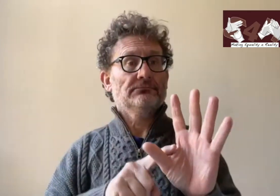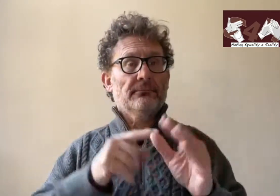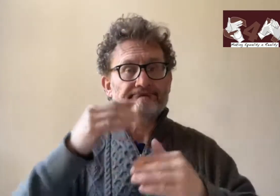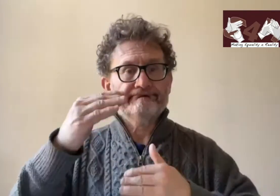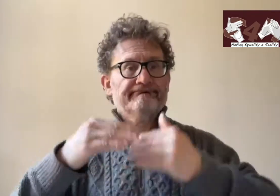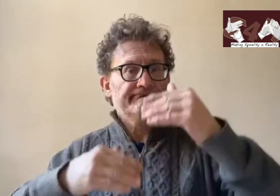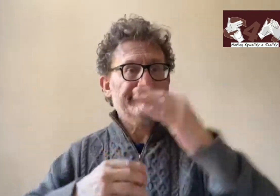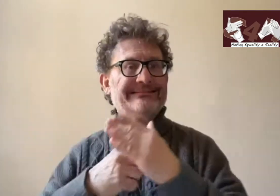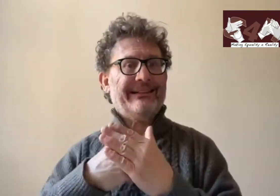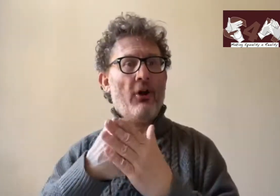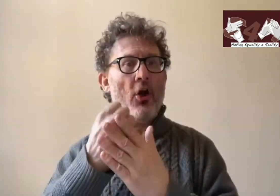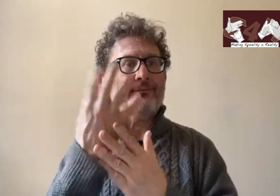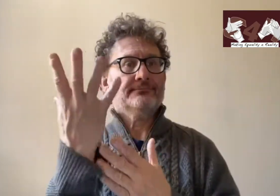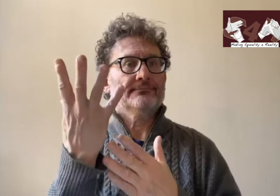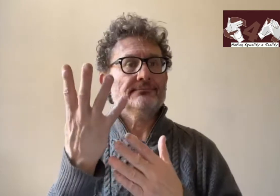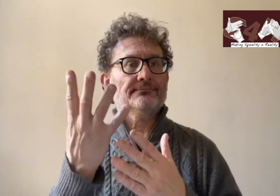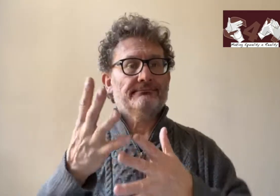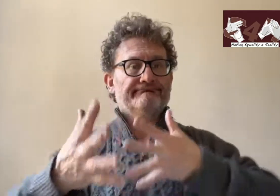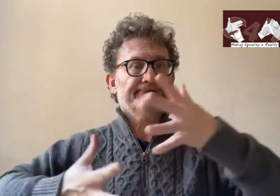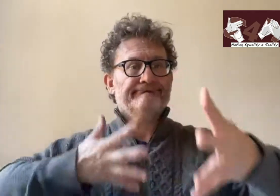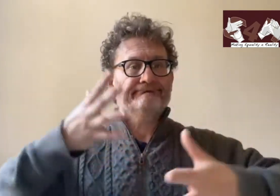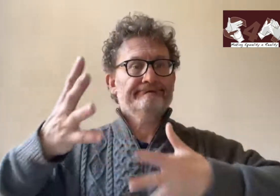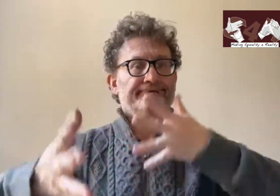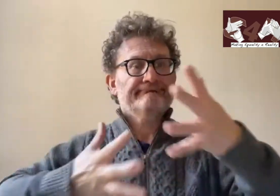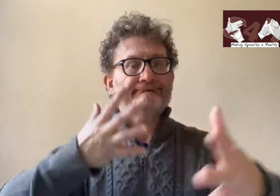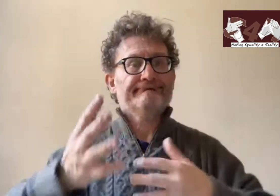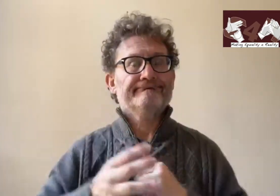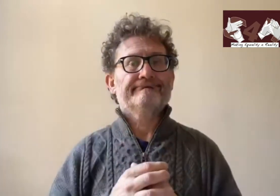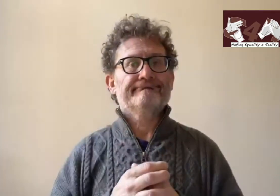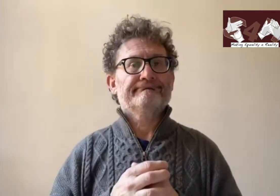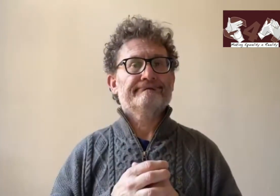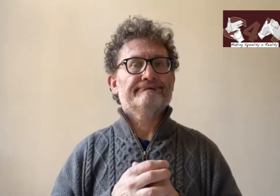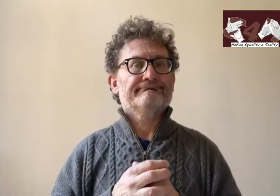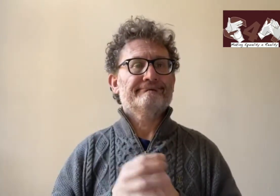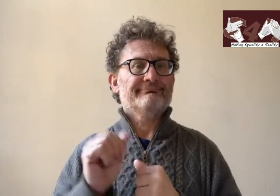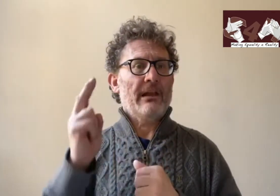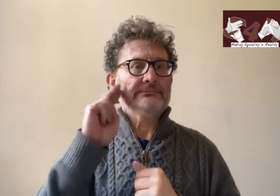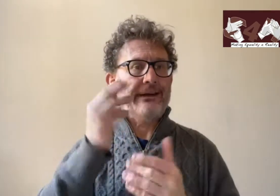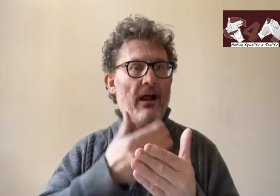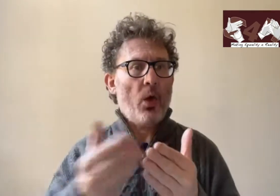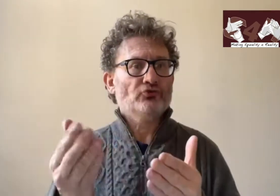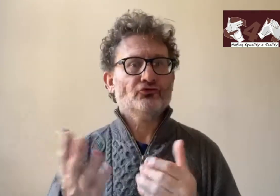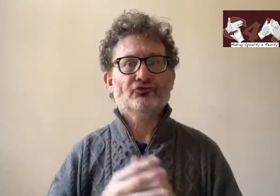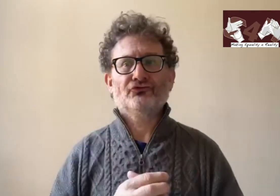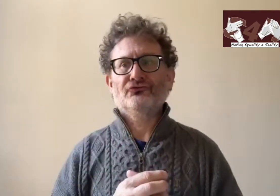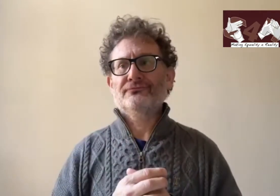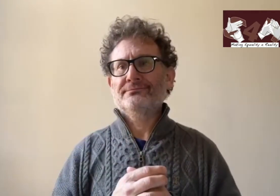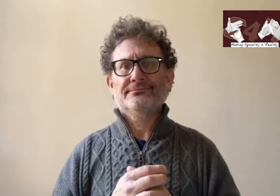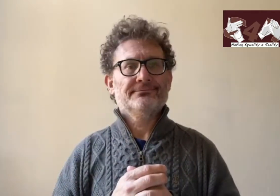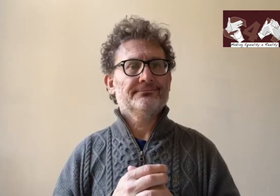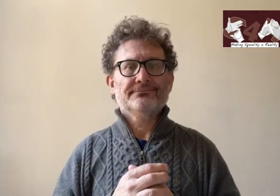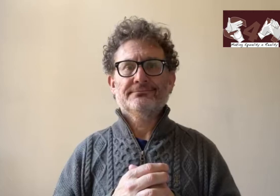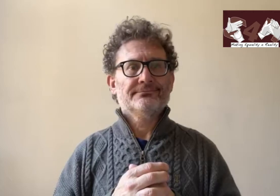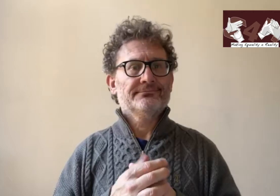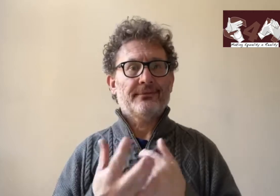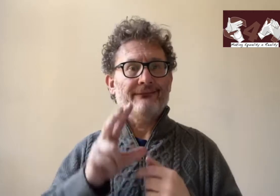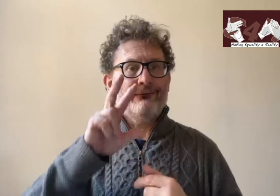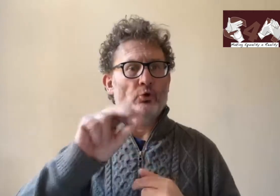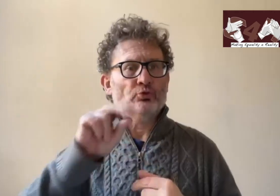years to develop those skills to become fluent. They've learned the language of deaf people, they've learned how